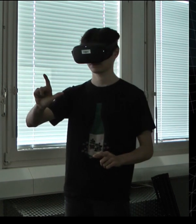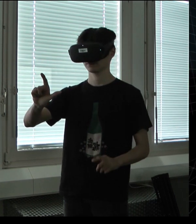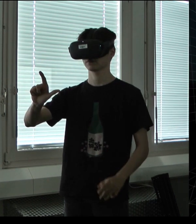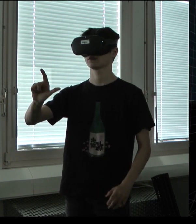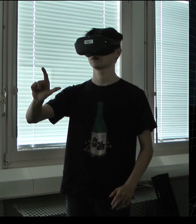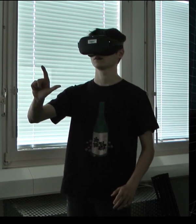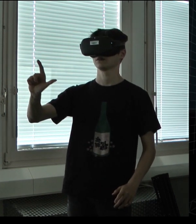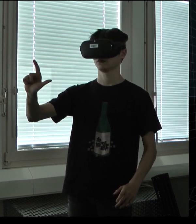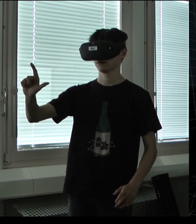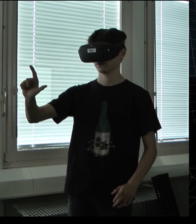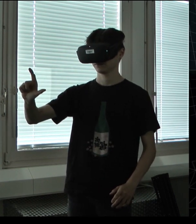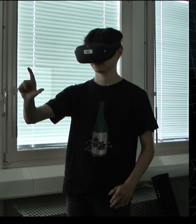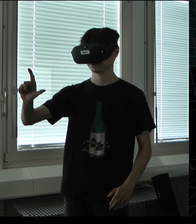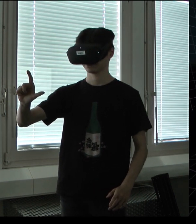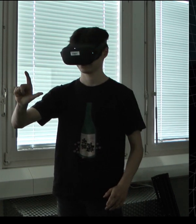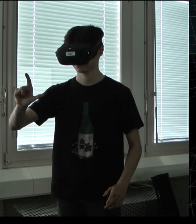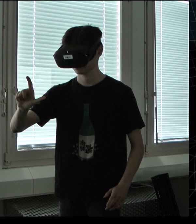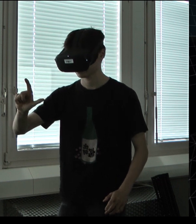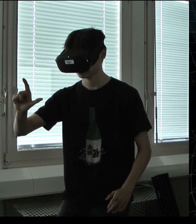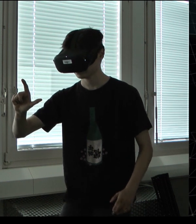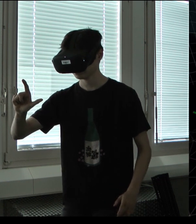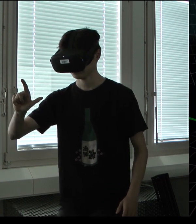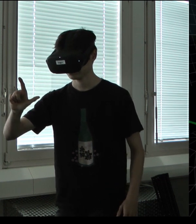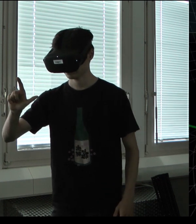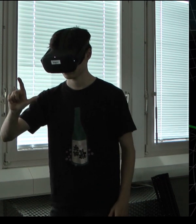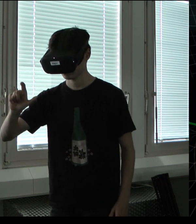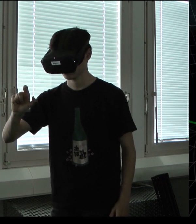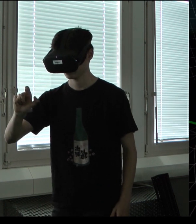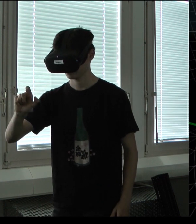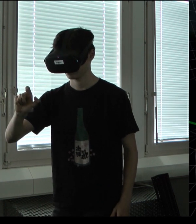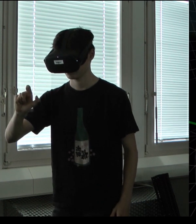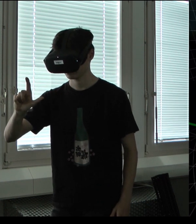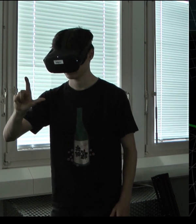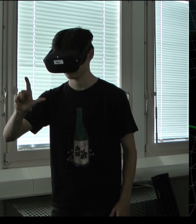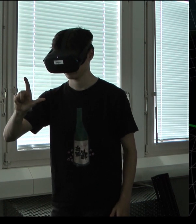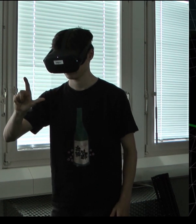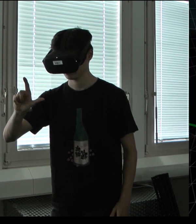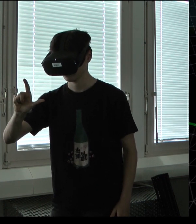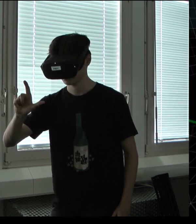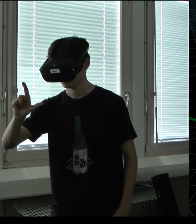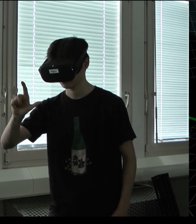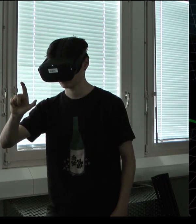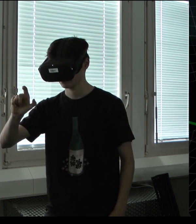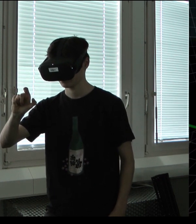To validate a hand sign, the application compares the two distances between the finger and also the finger angles.